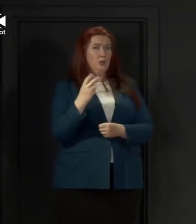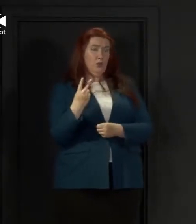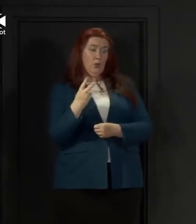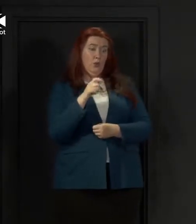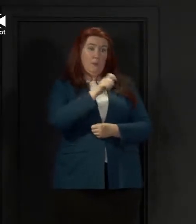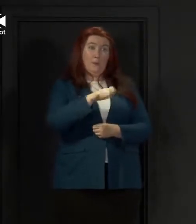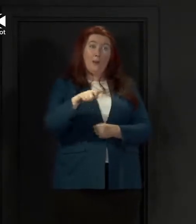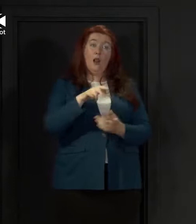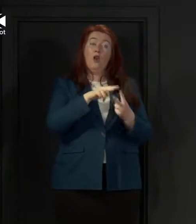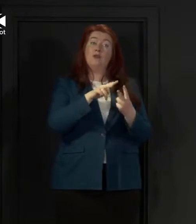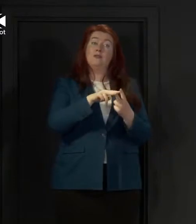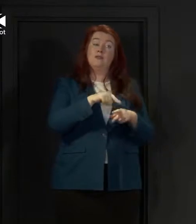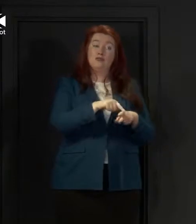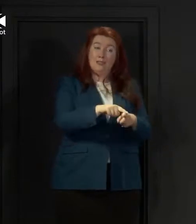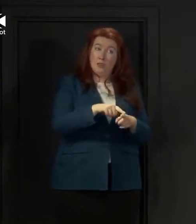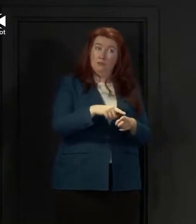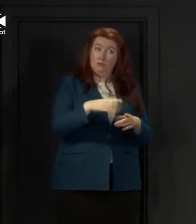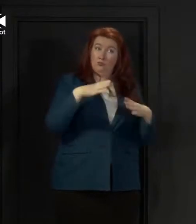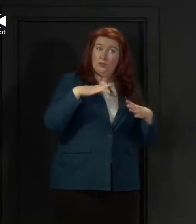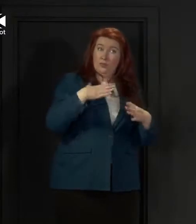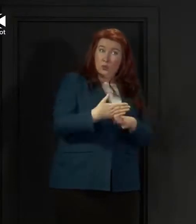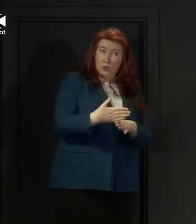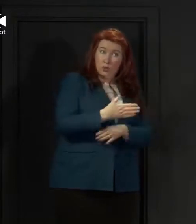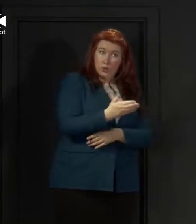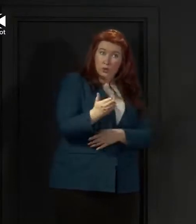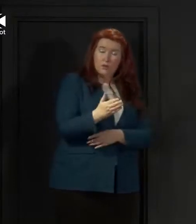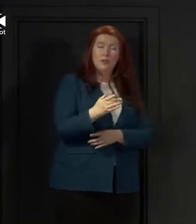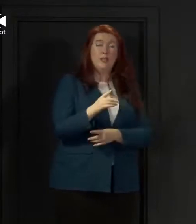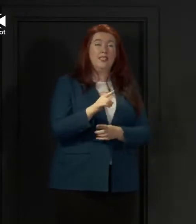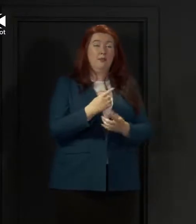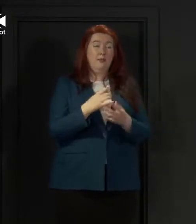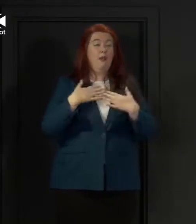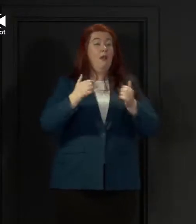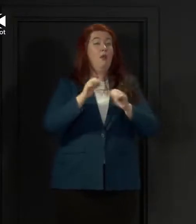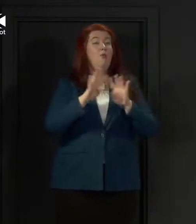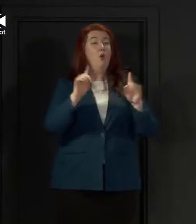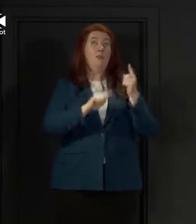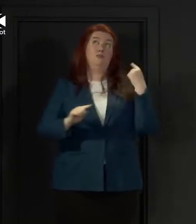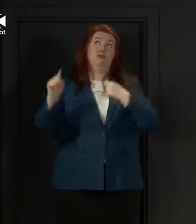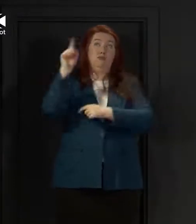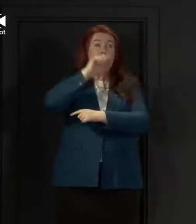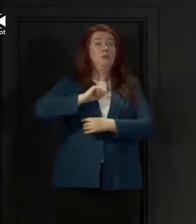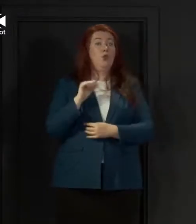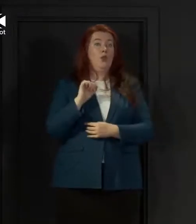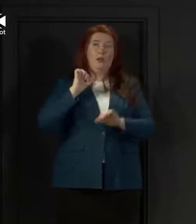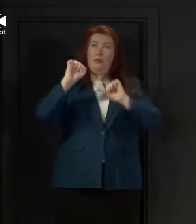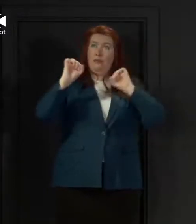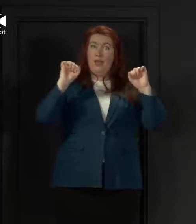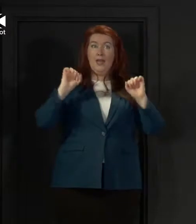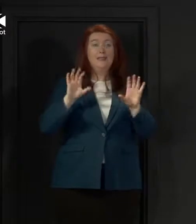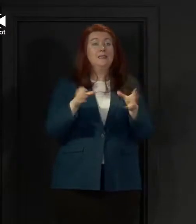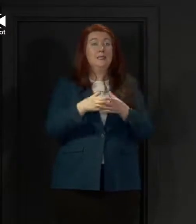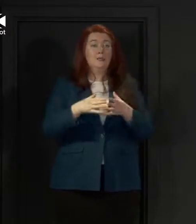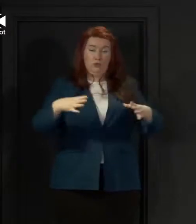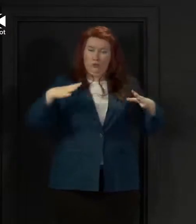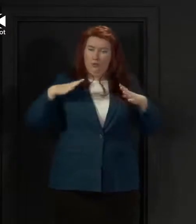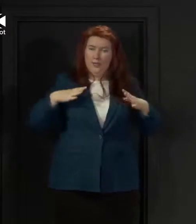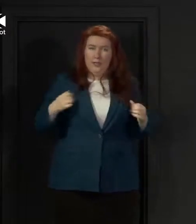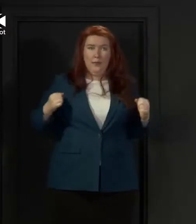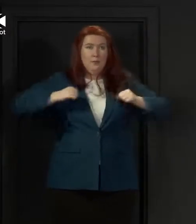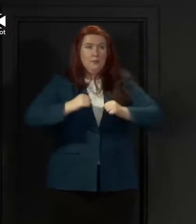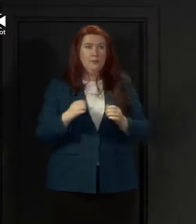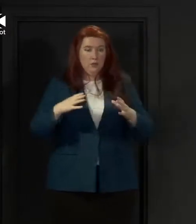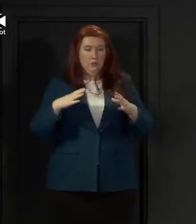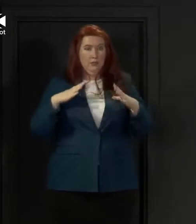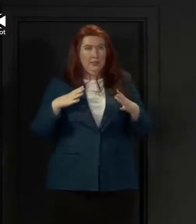tracers identified, every single board in Scotland had its teams ready and all